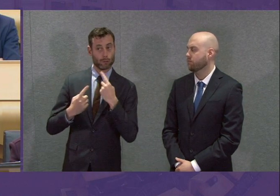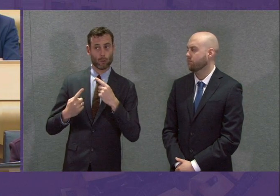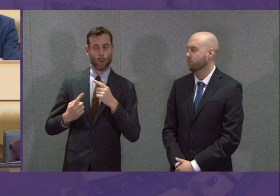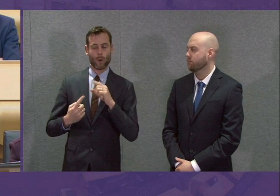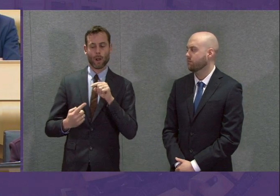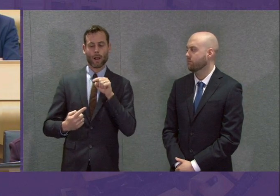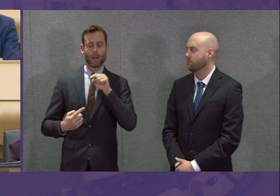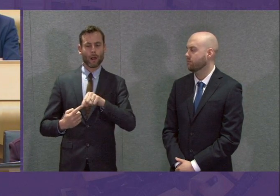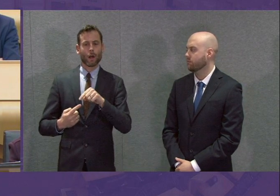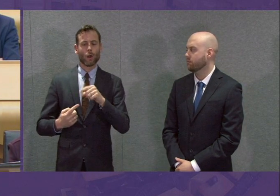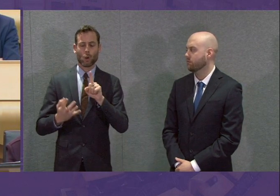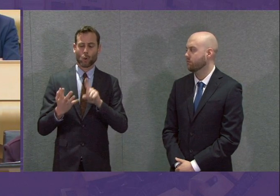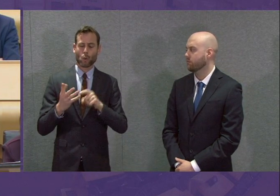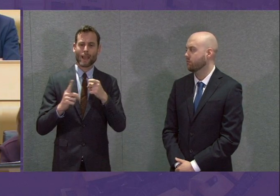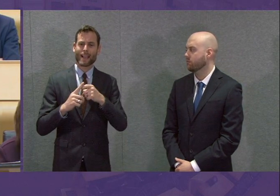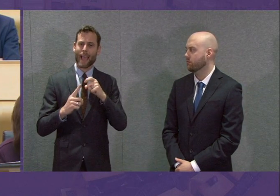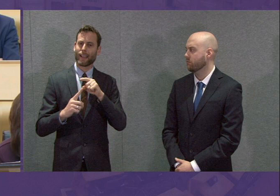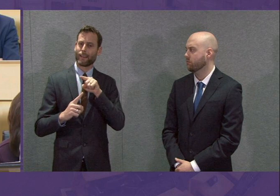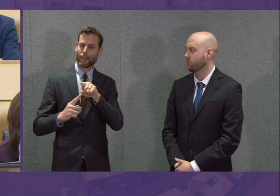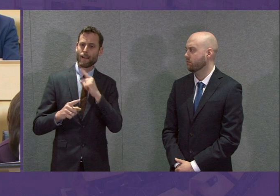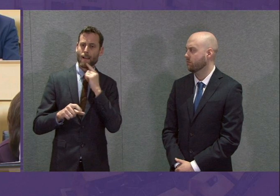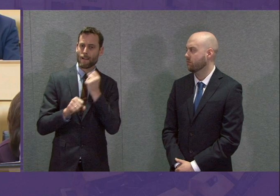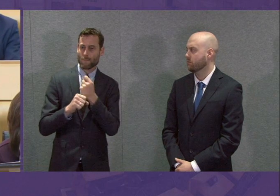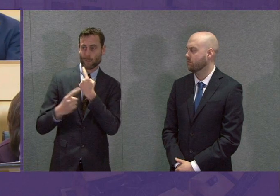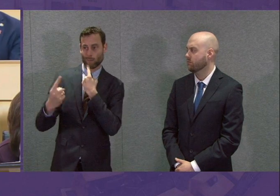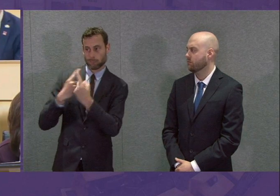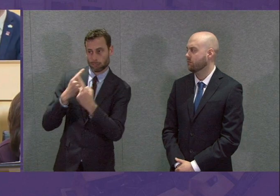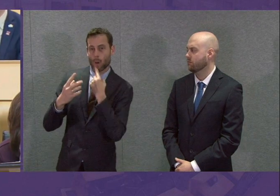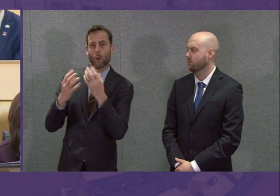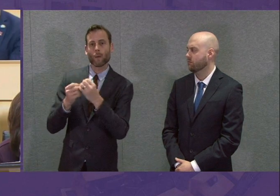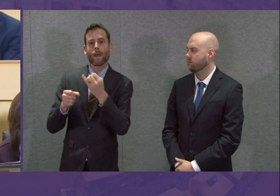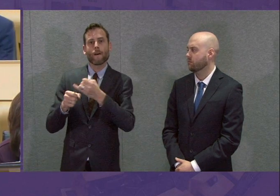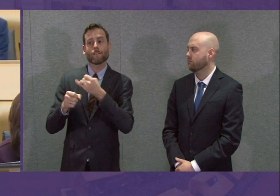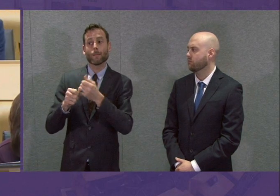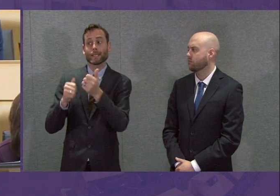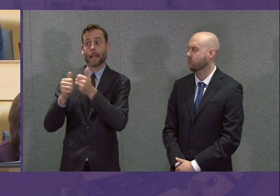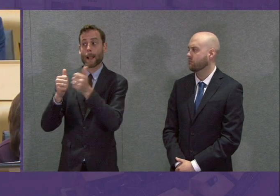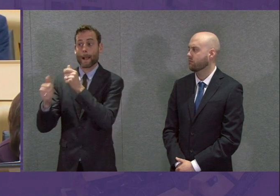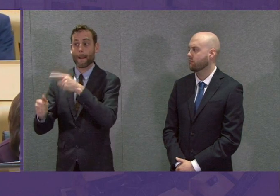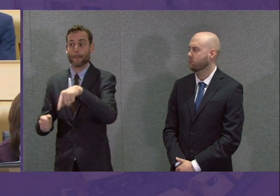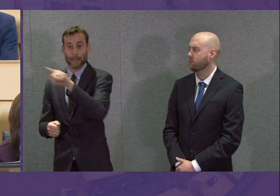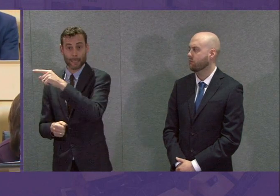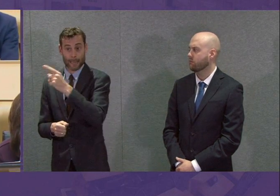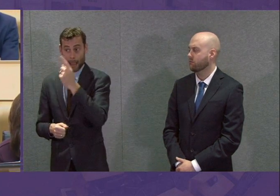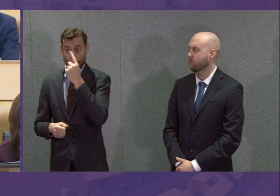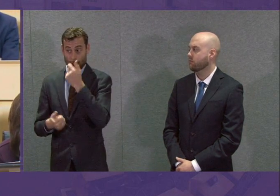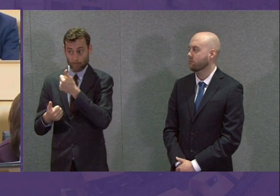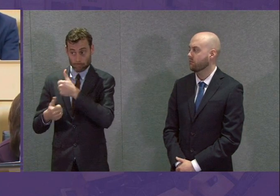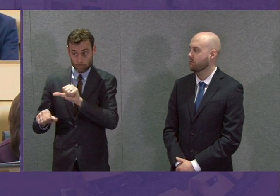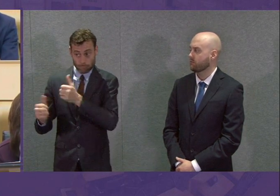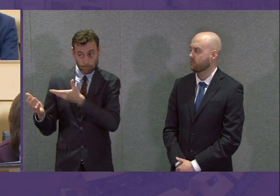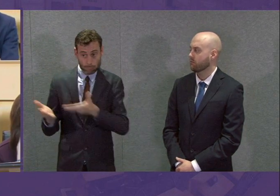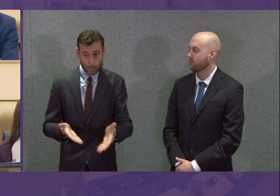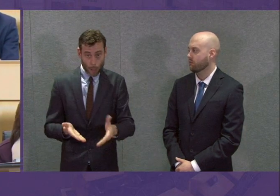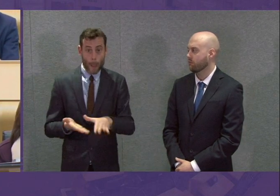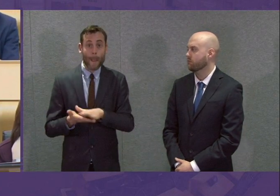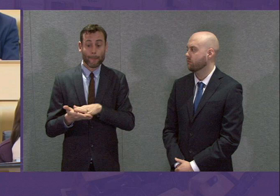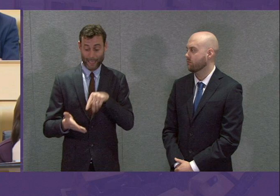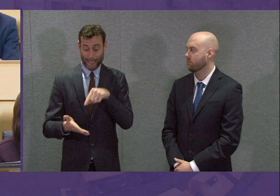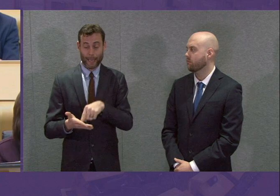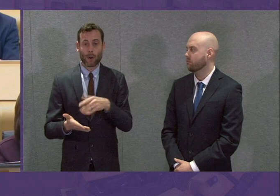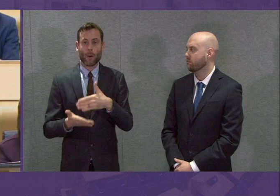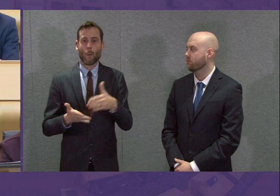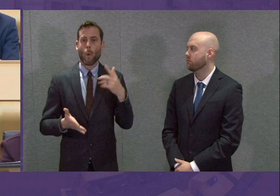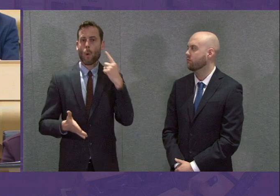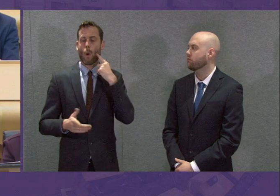with companies about whether there is the ability to make them available in the near future. And that, if it was possible, would allow people to test themselves